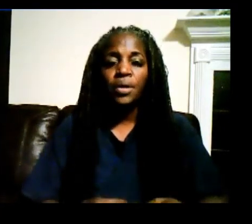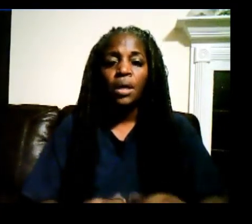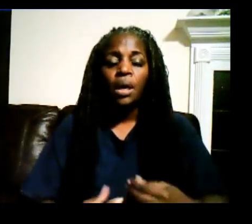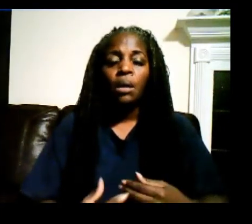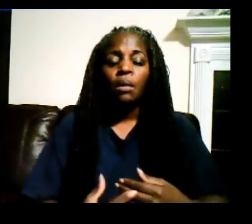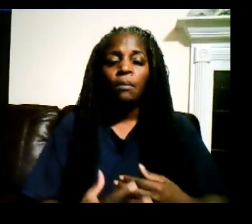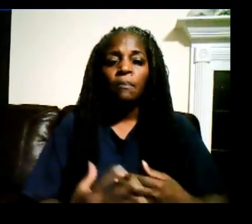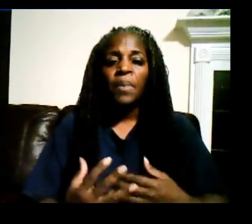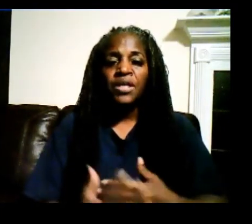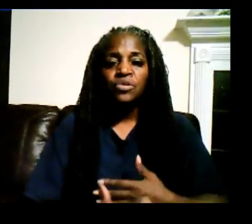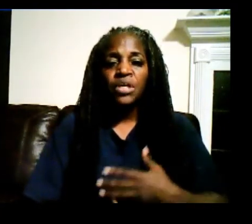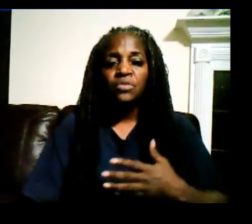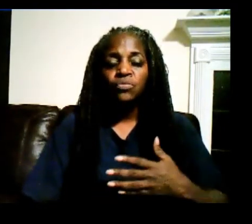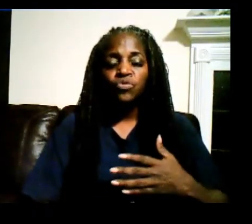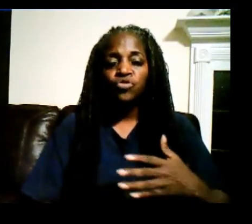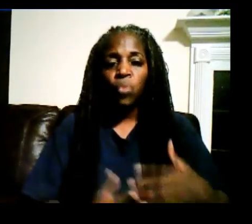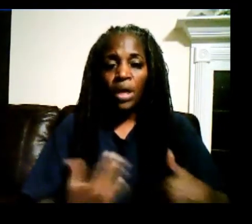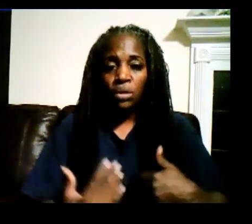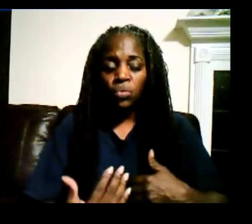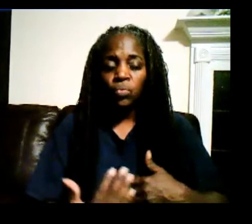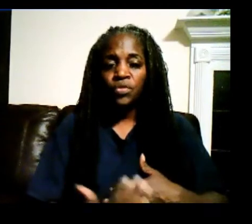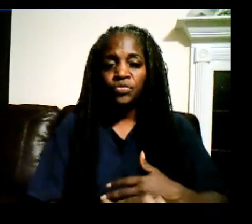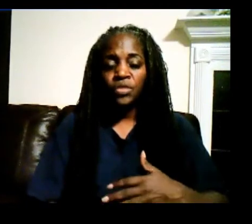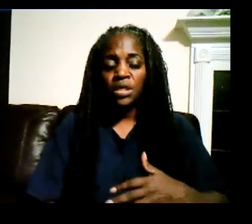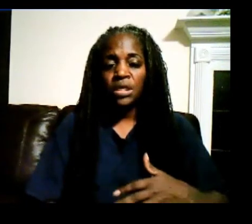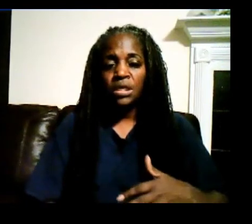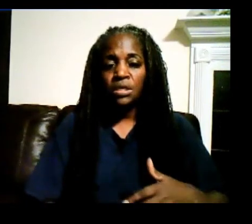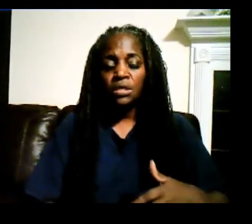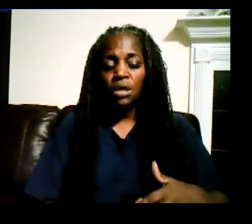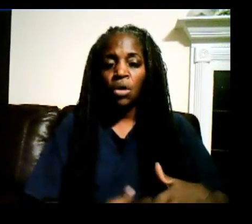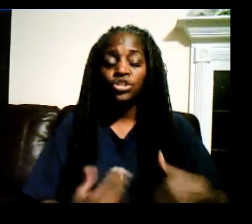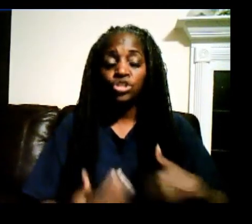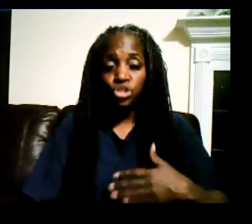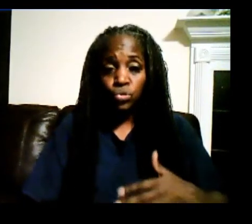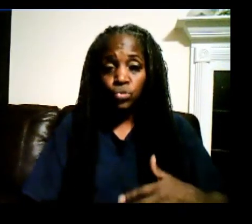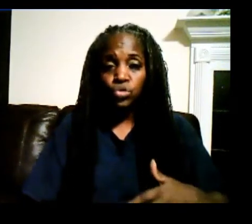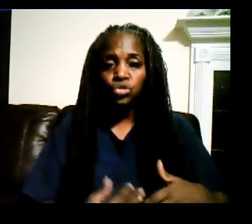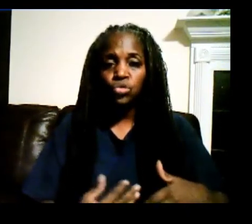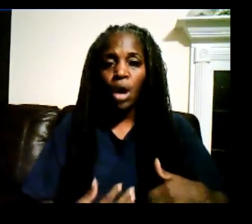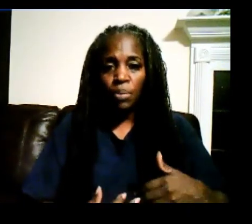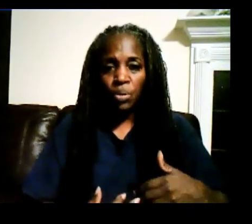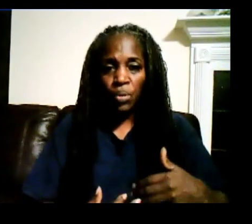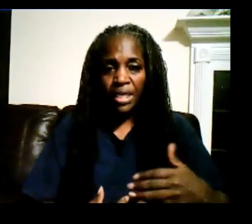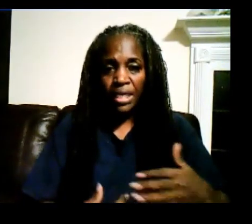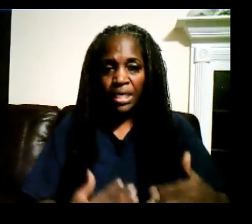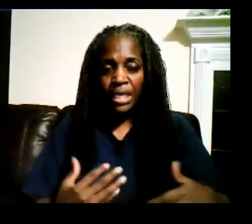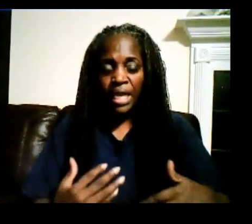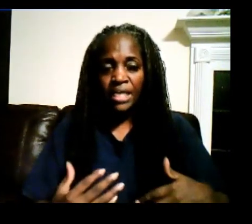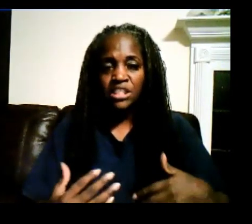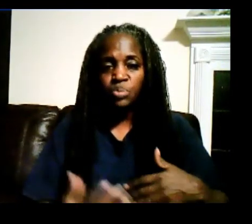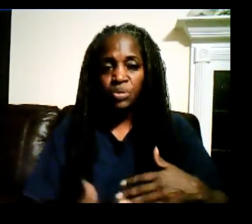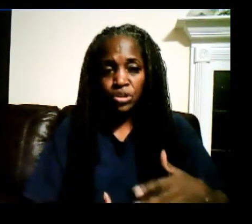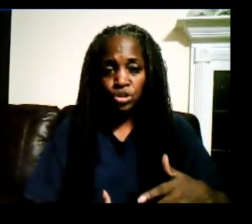but you can dwell within or choose to operate in a spiritual